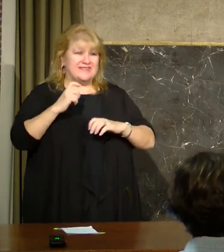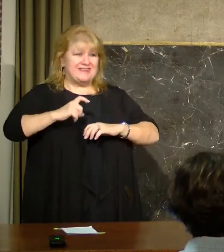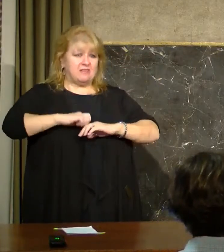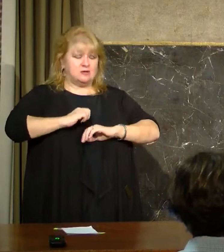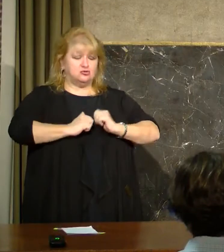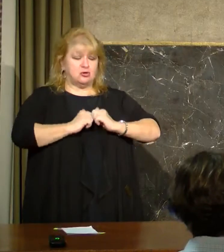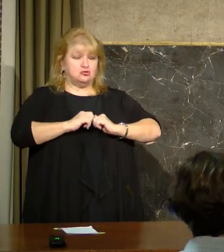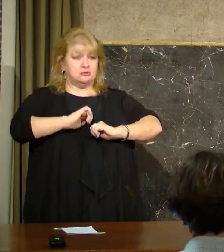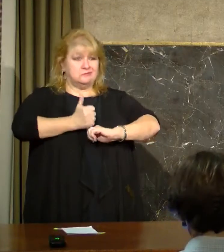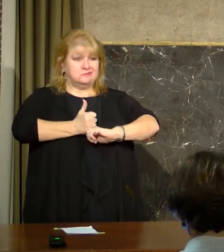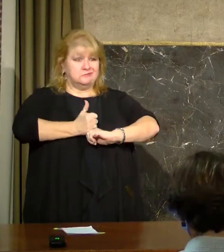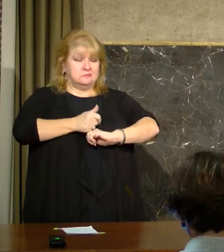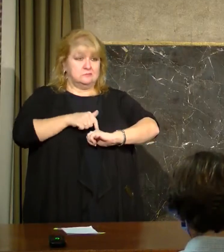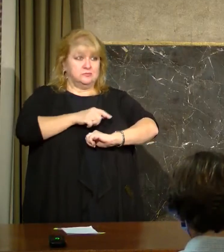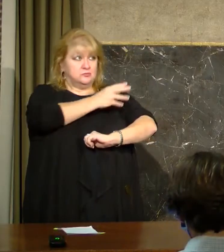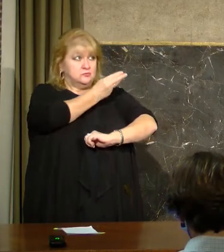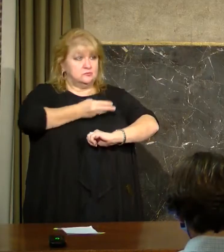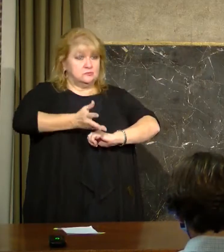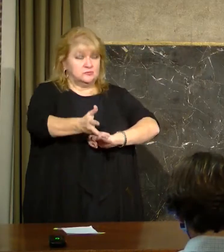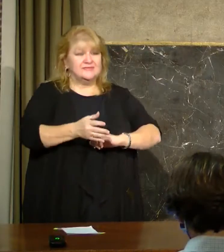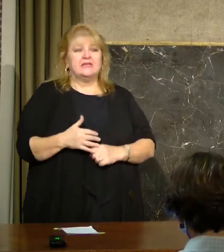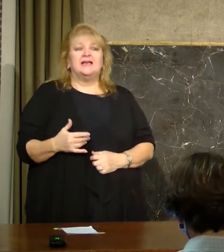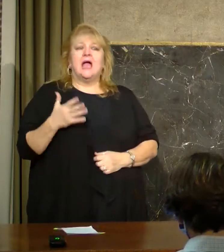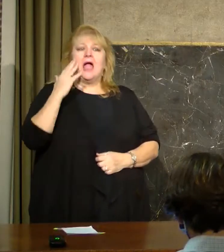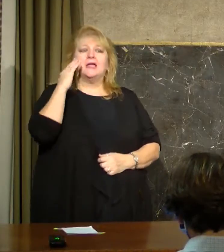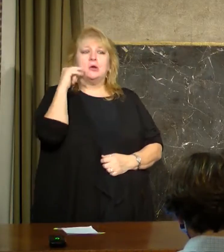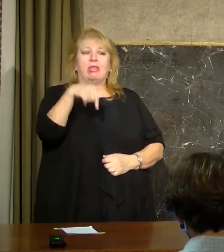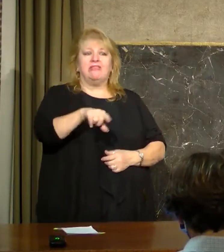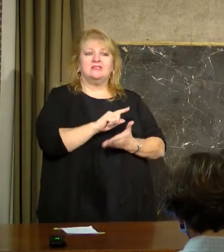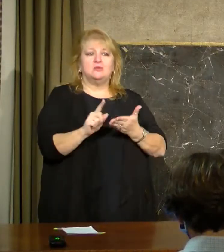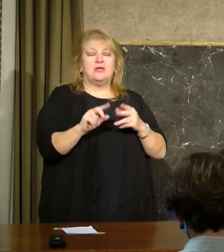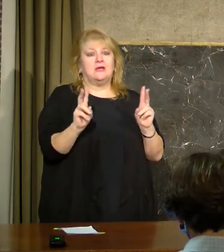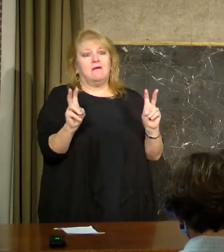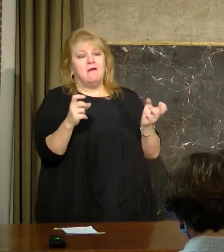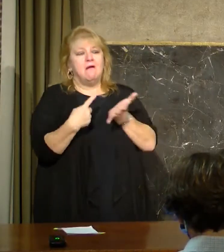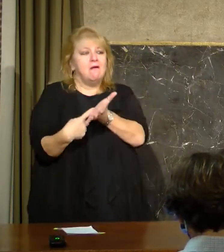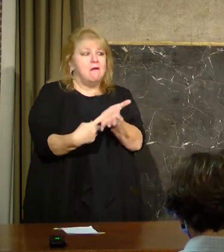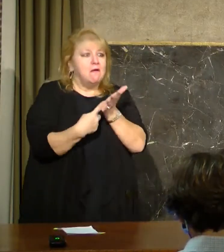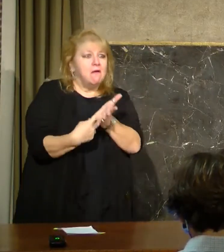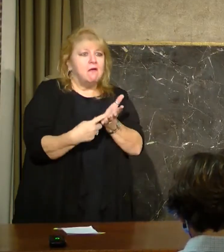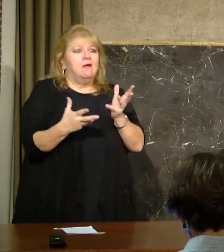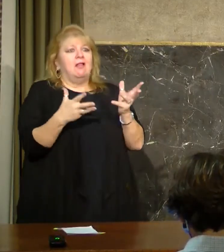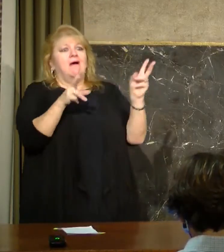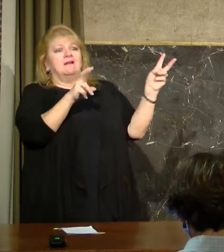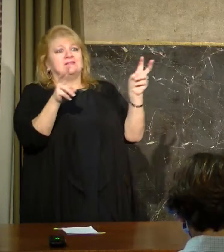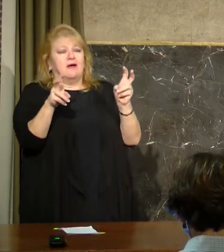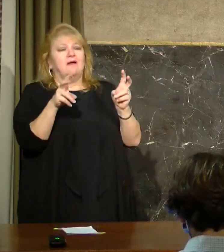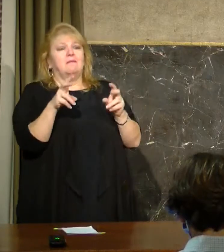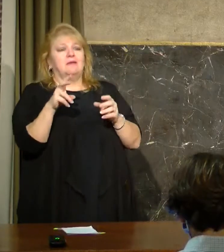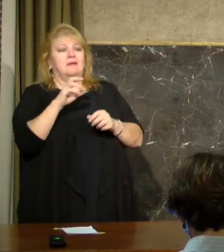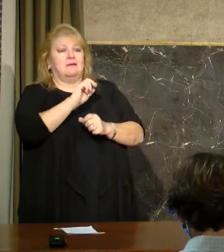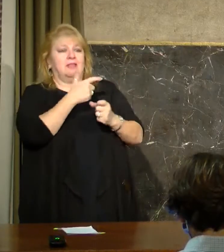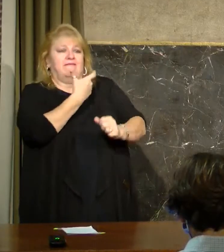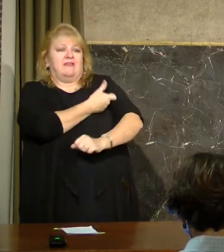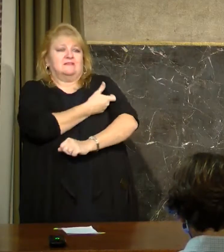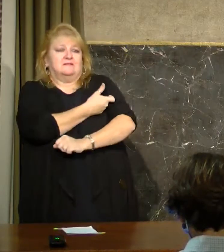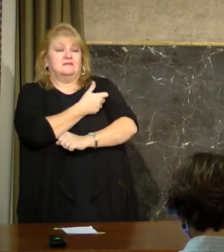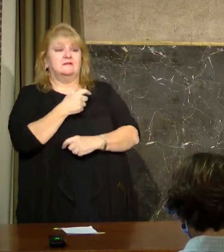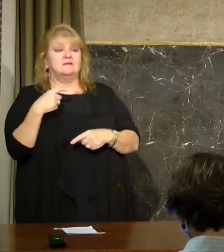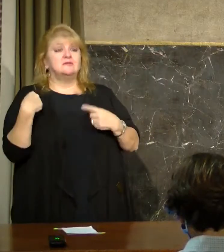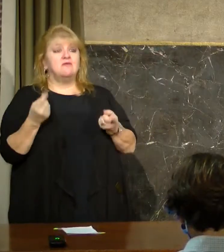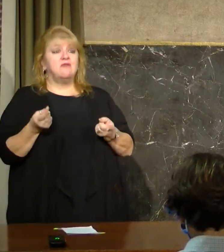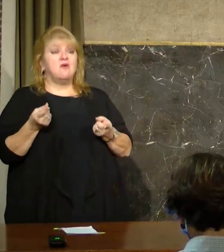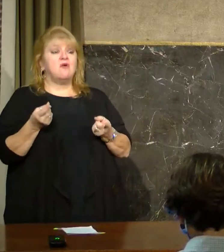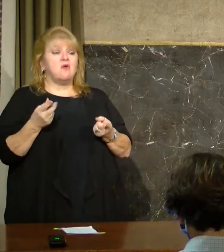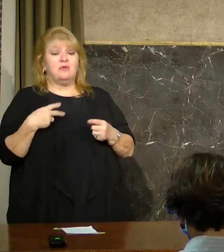I do know that vaccine is the hot topic this week and I want to tell you that we are gratified thus far on